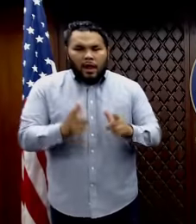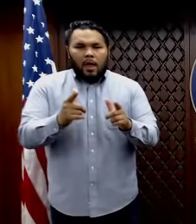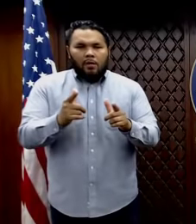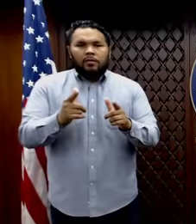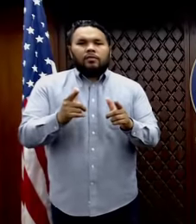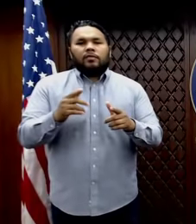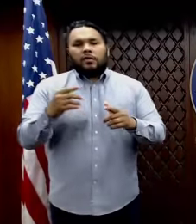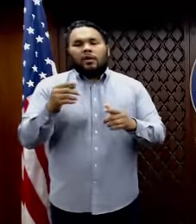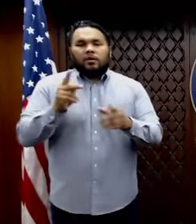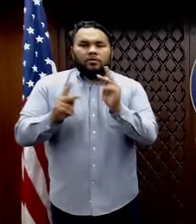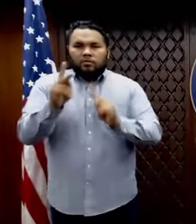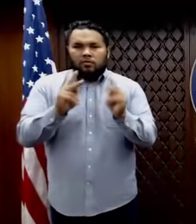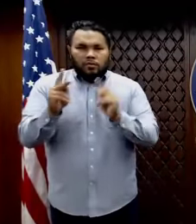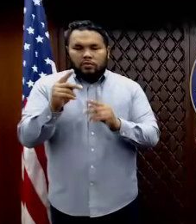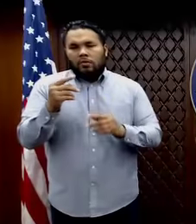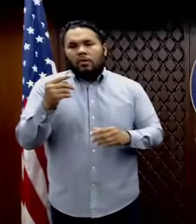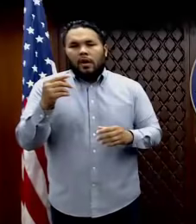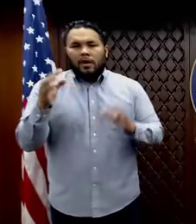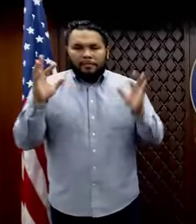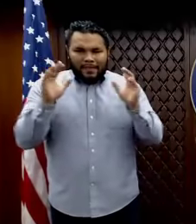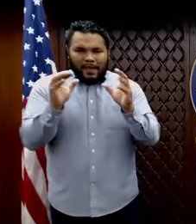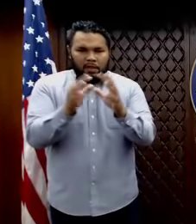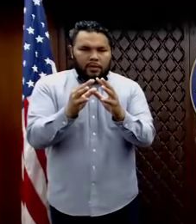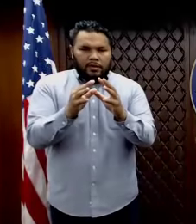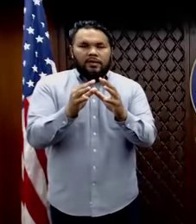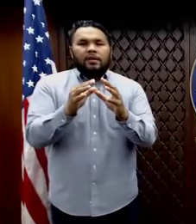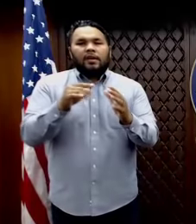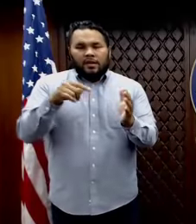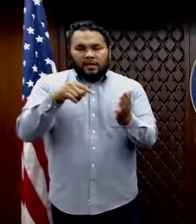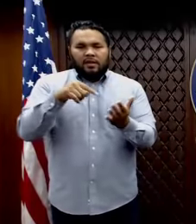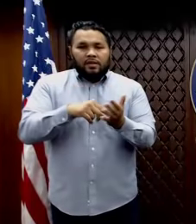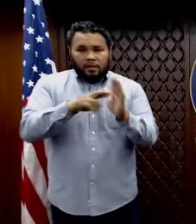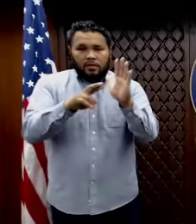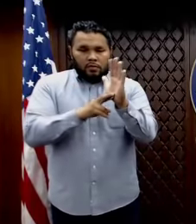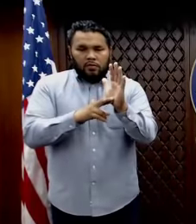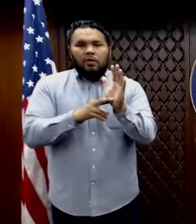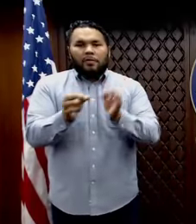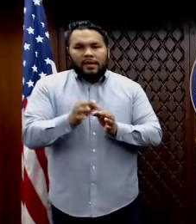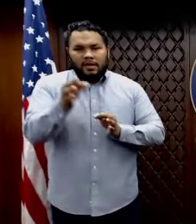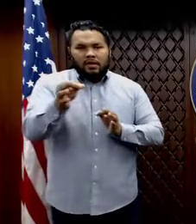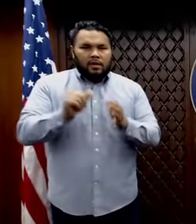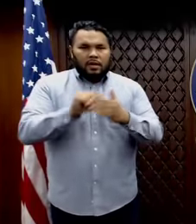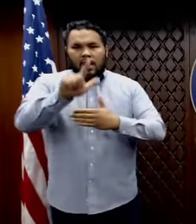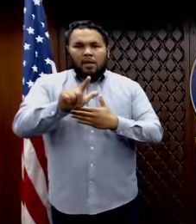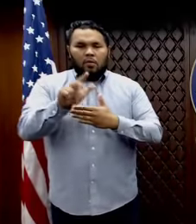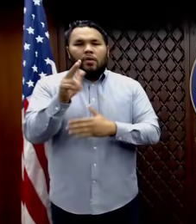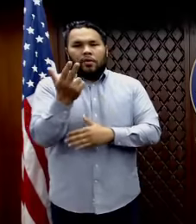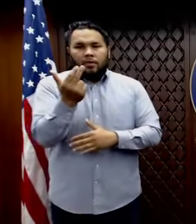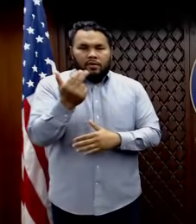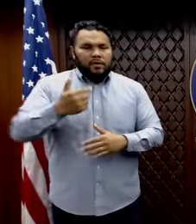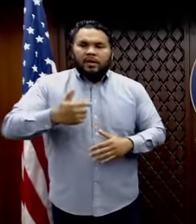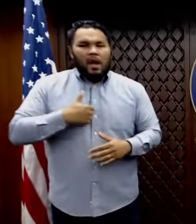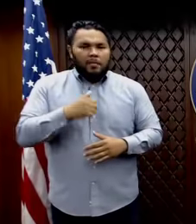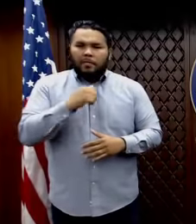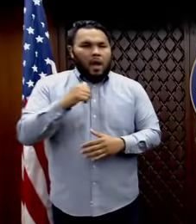isolation. This directive has been extended to April 13, and I will not hesitate to extend